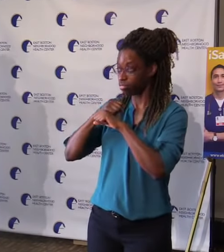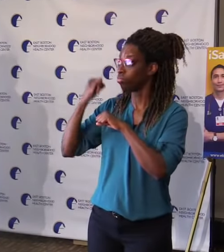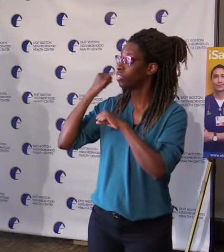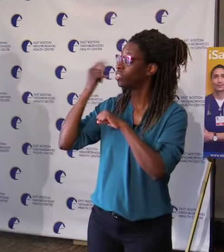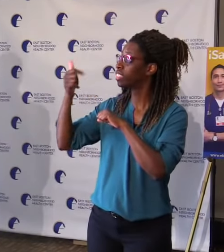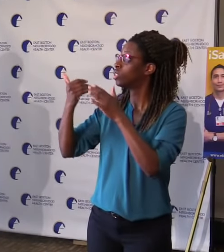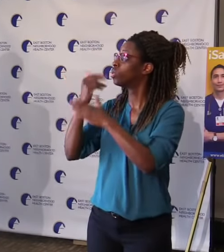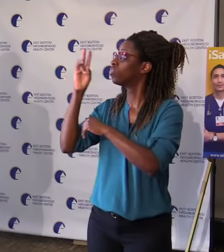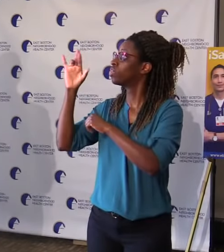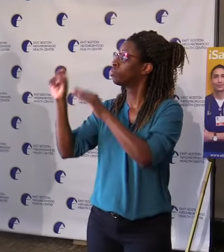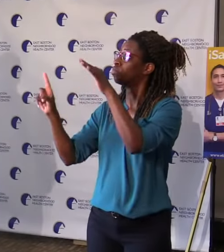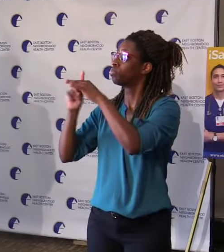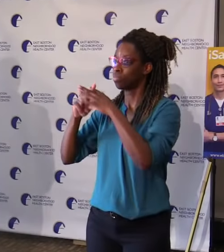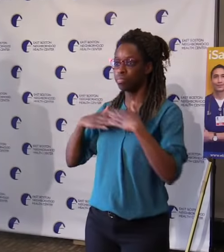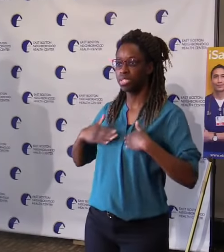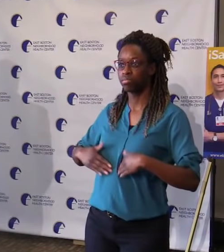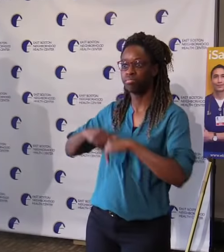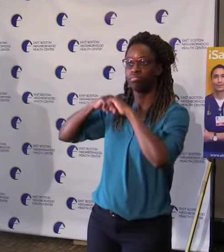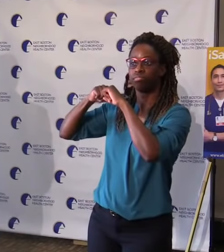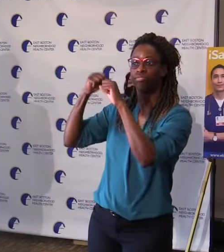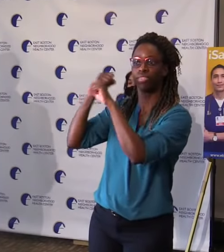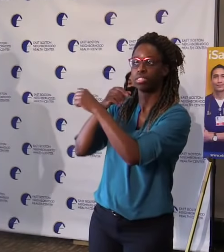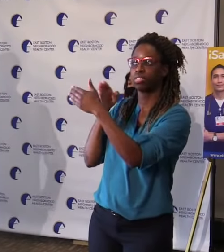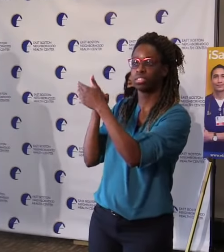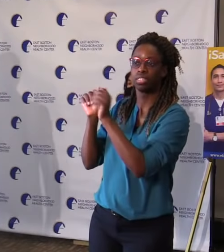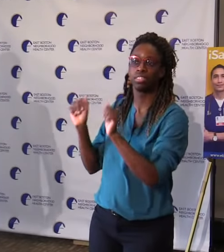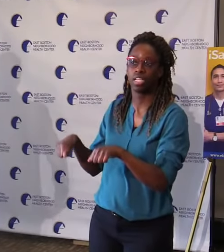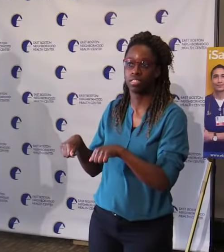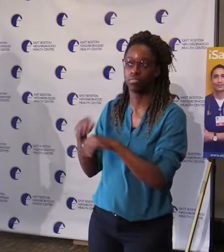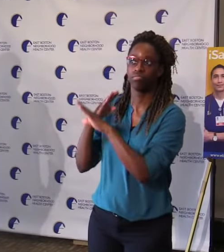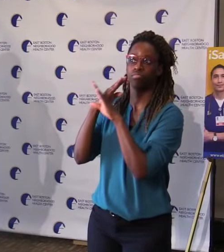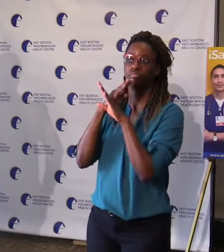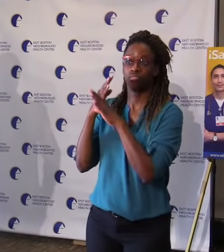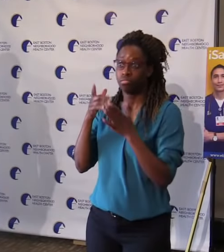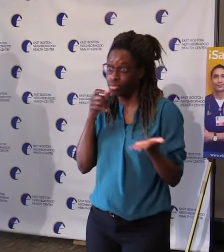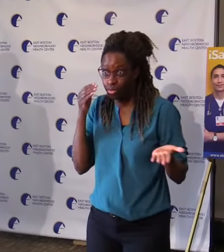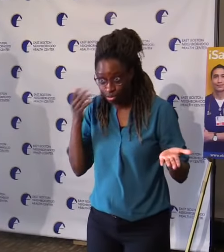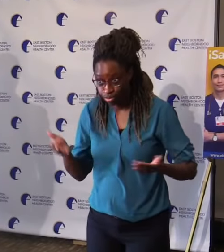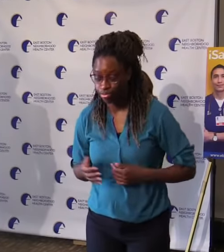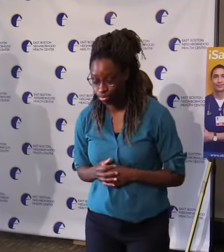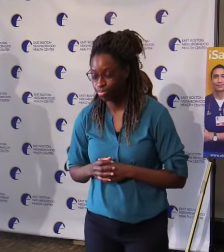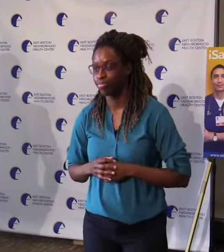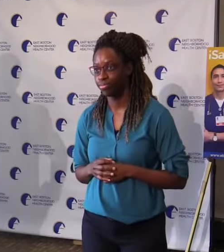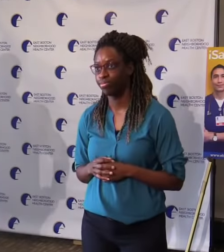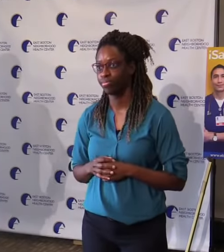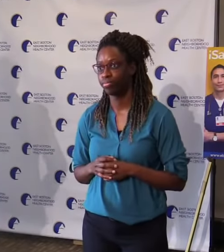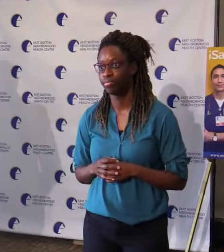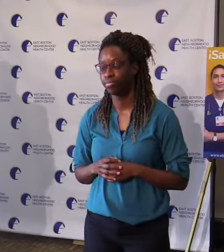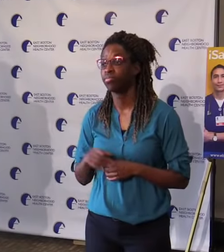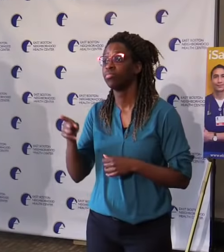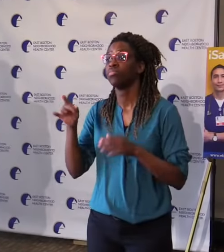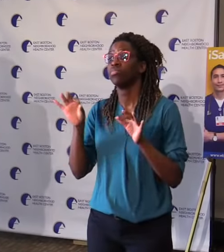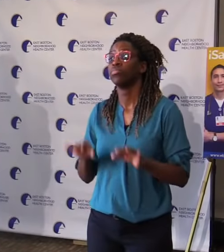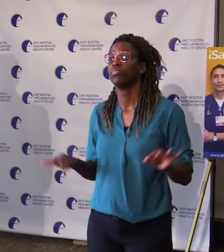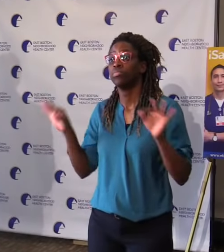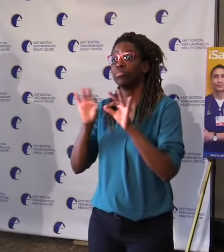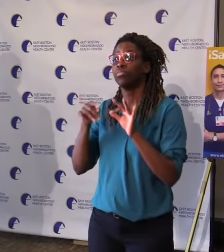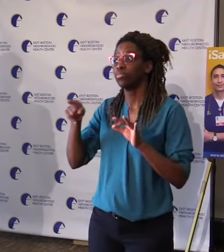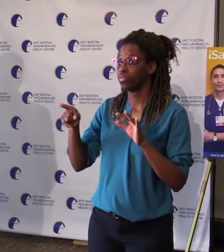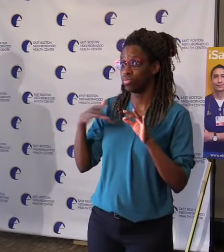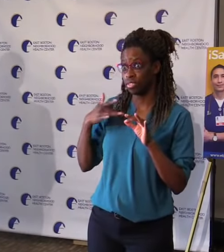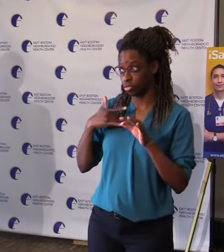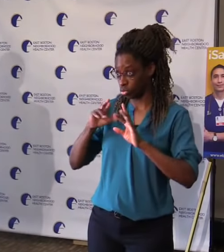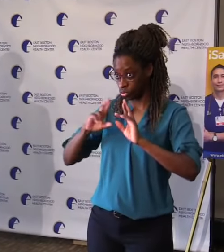It's critically important if you've had the virus that you still sign up and get vaccinated when it's your turn